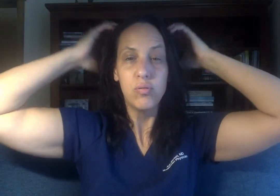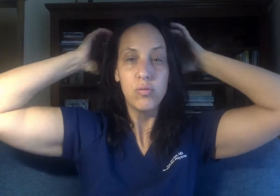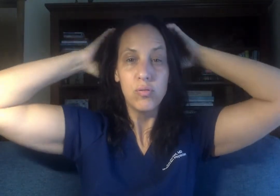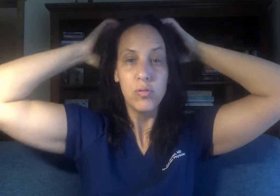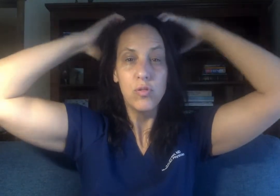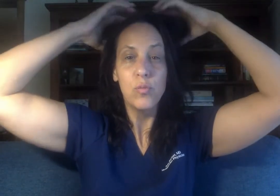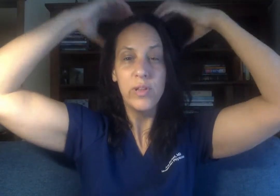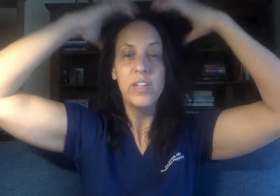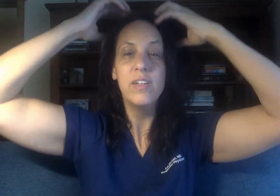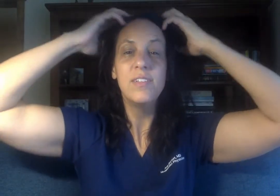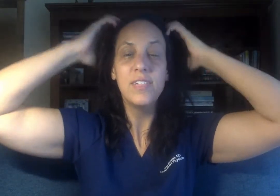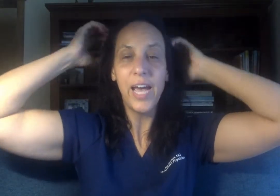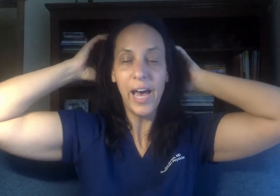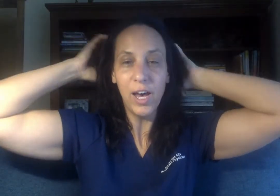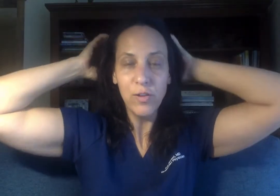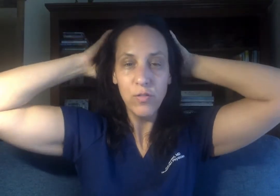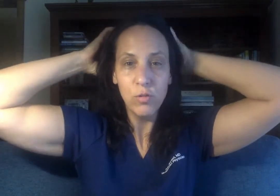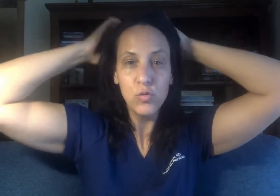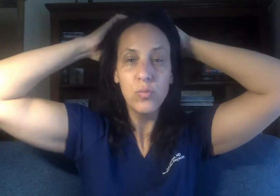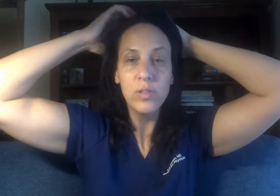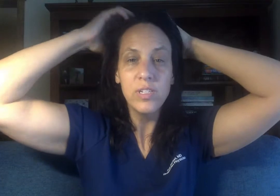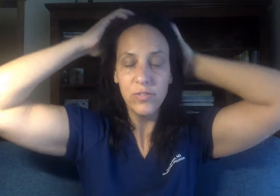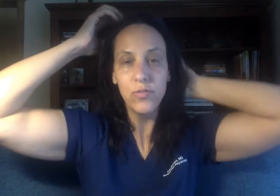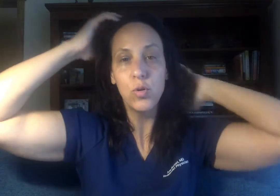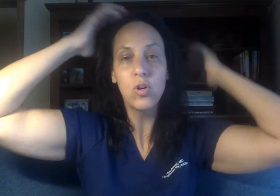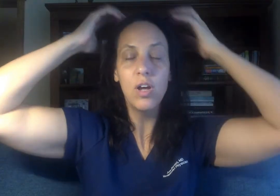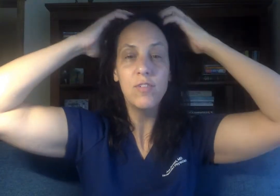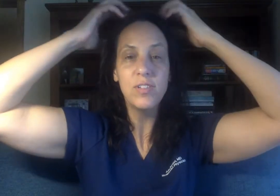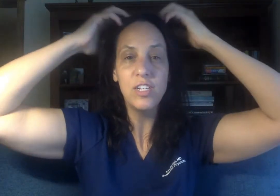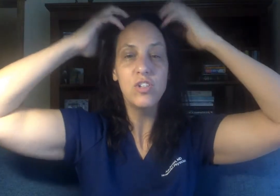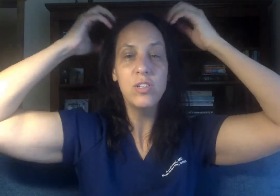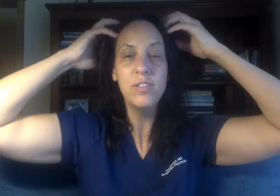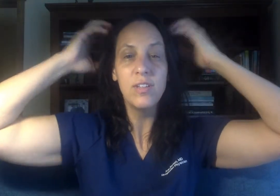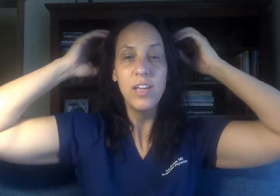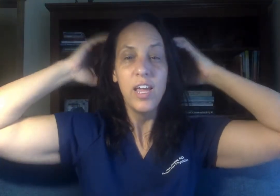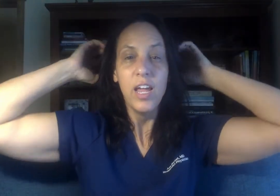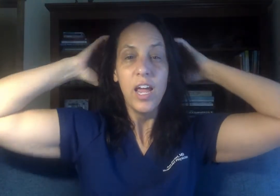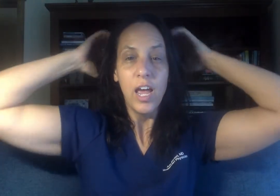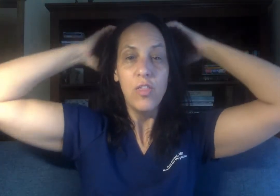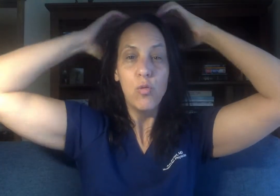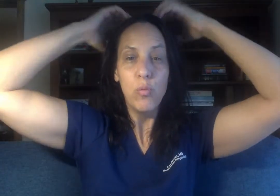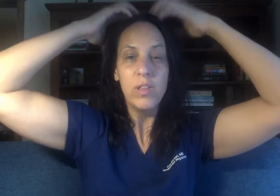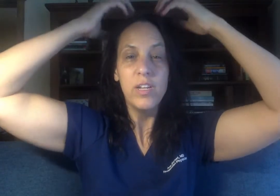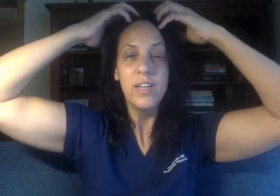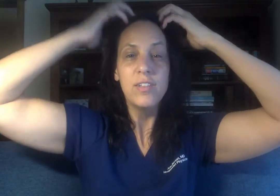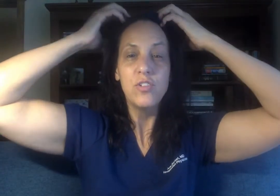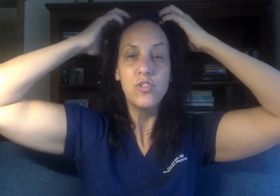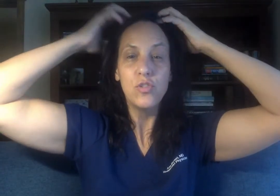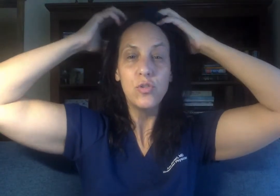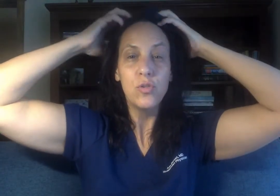the willingness to have those really difficult conversations and the willingness to